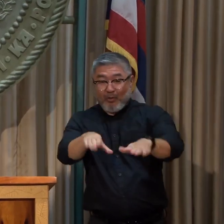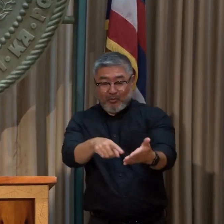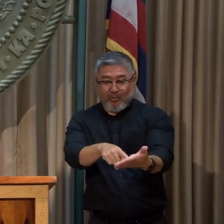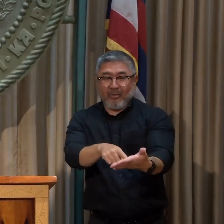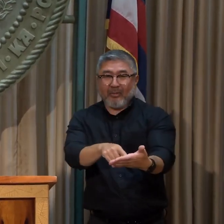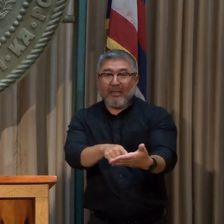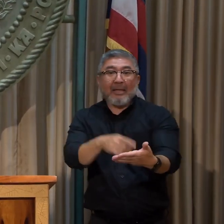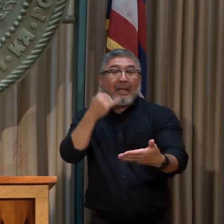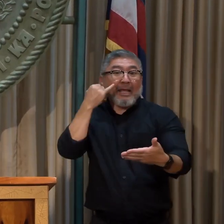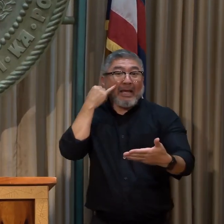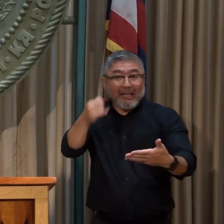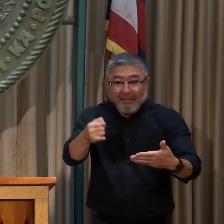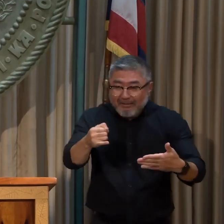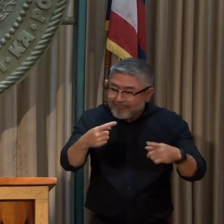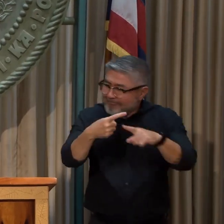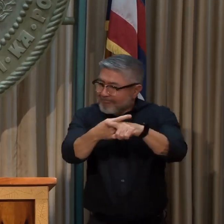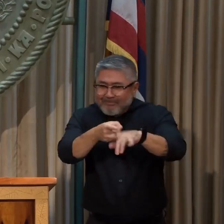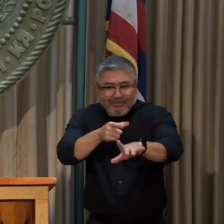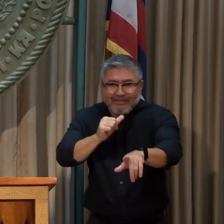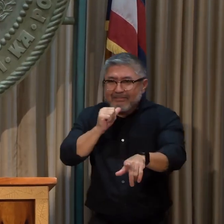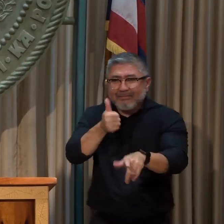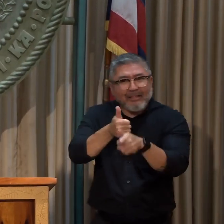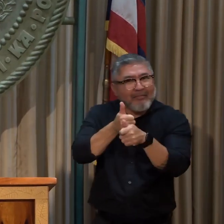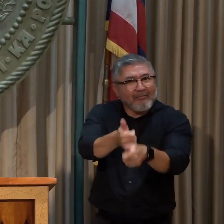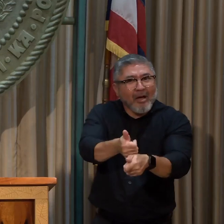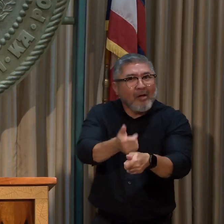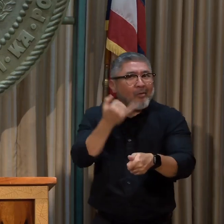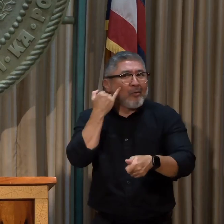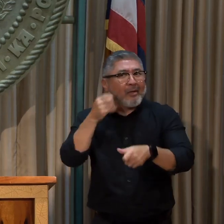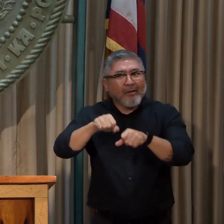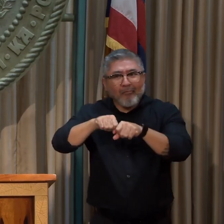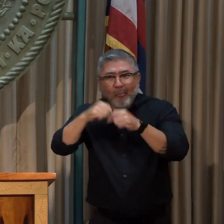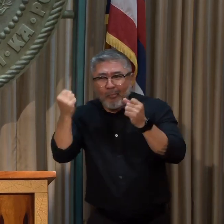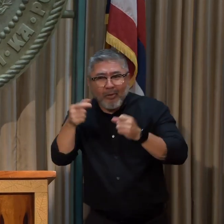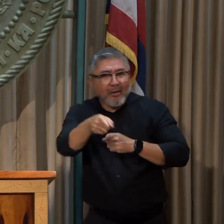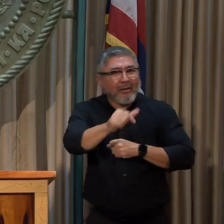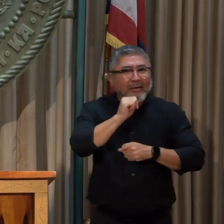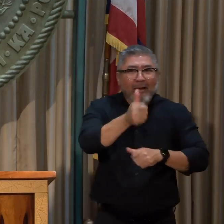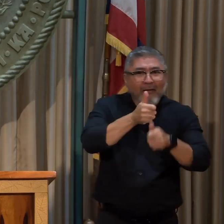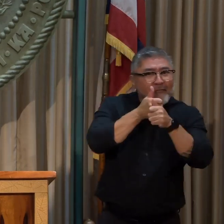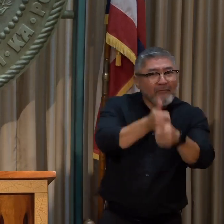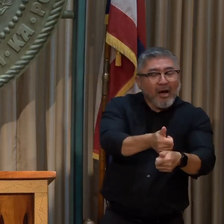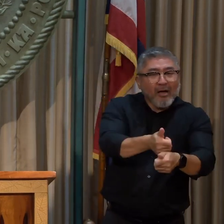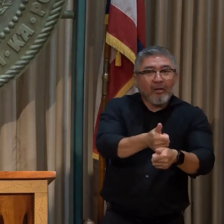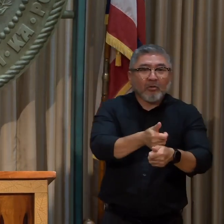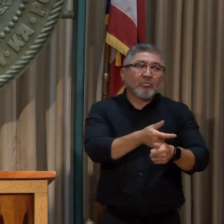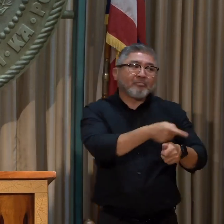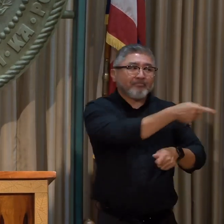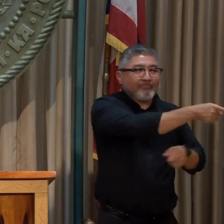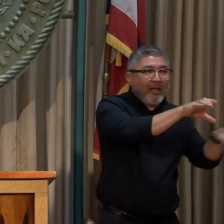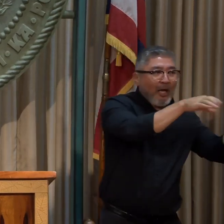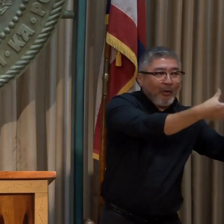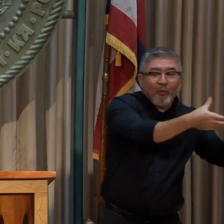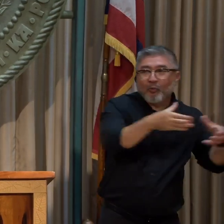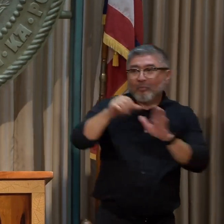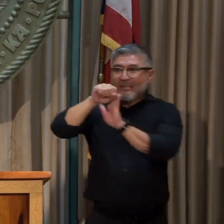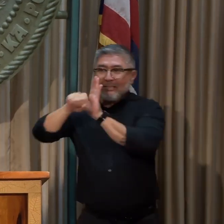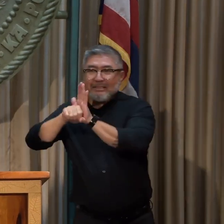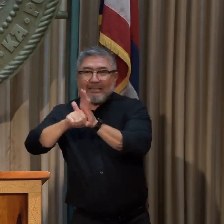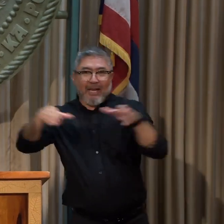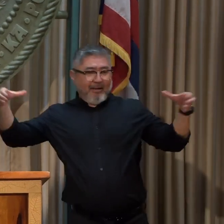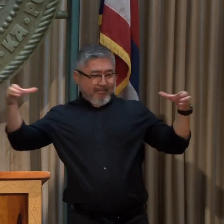if a dispute comes up with respect to whether the terms are being complied with, the parties will meet and confer and try to